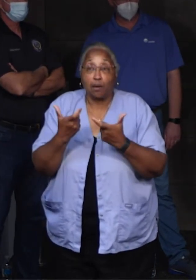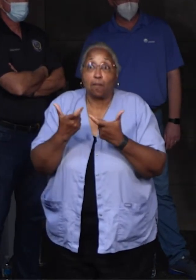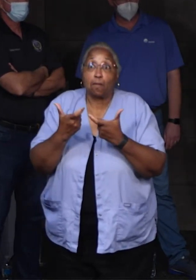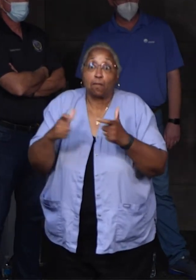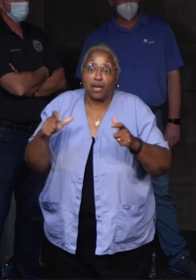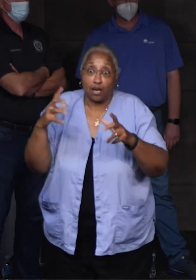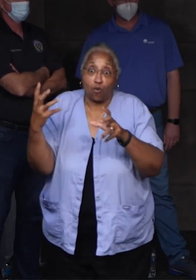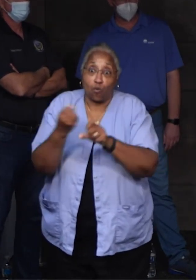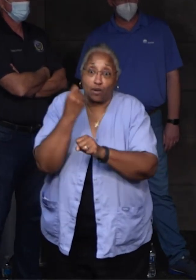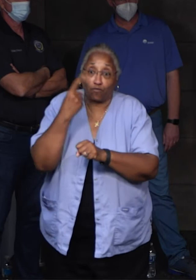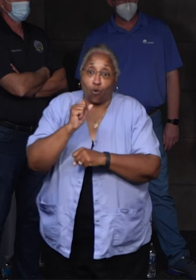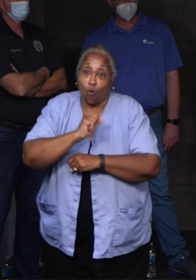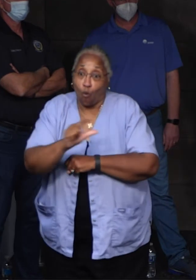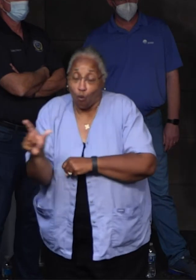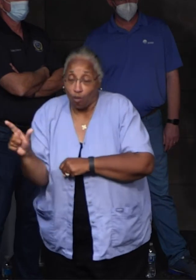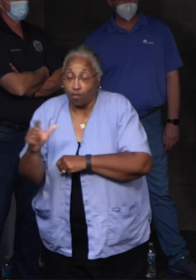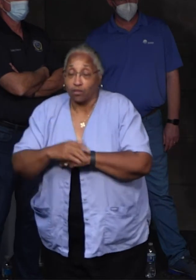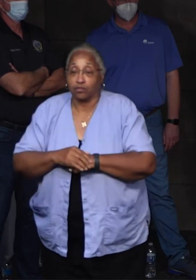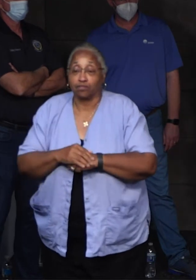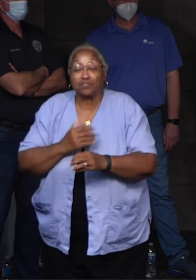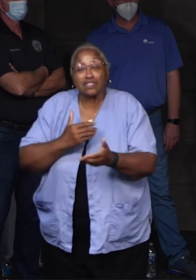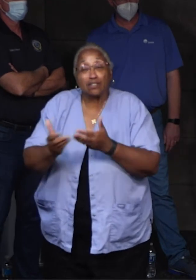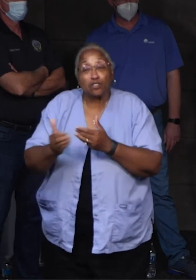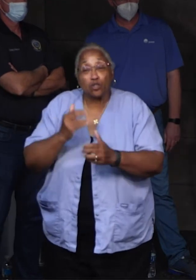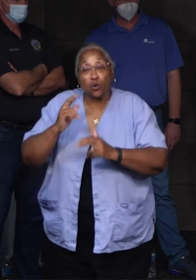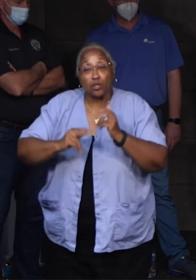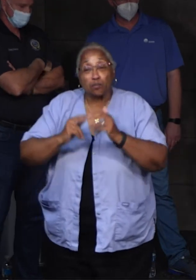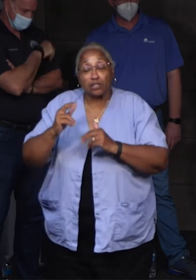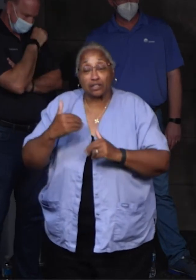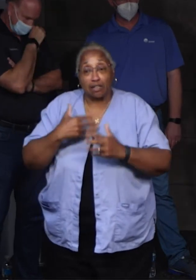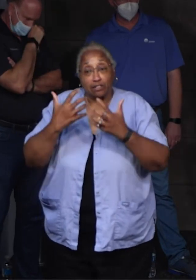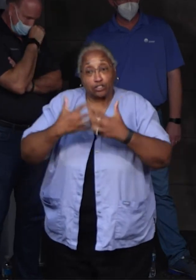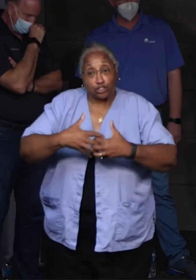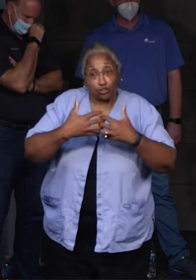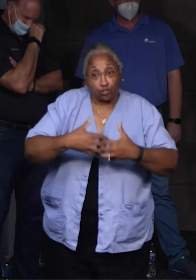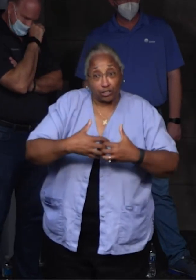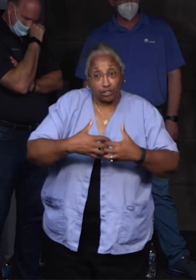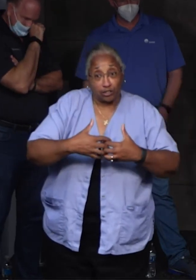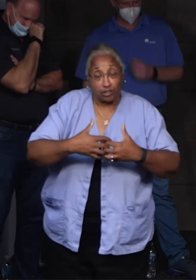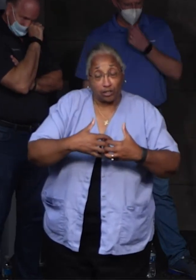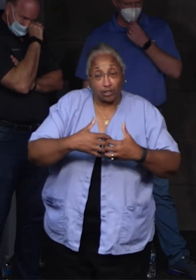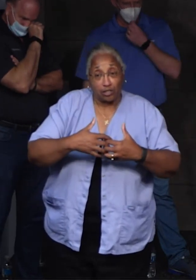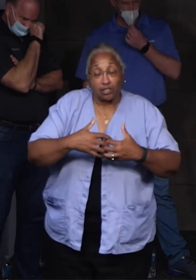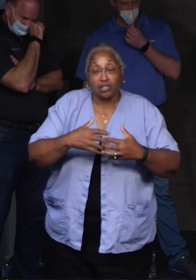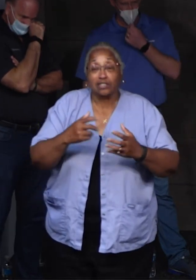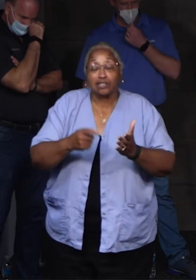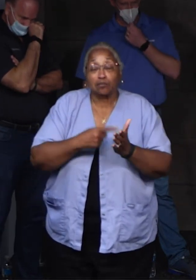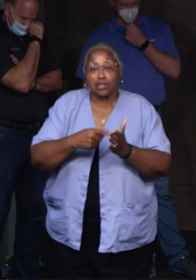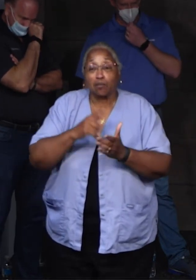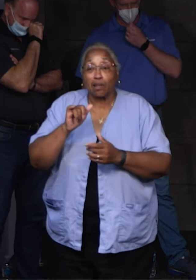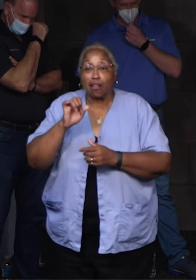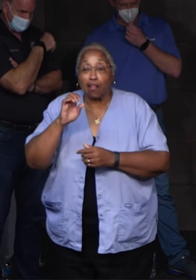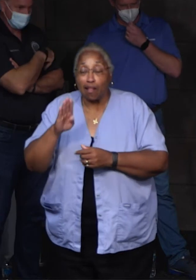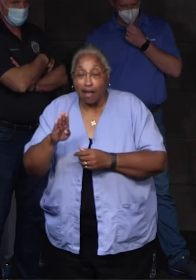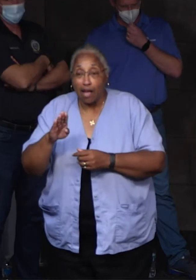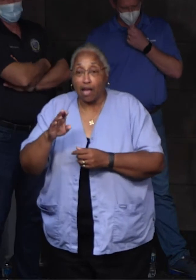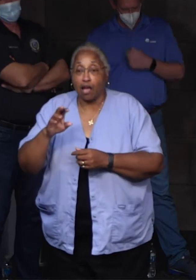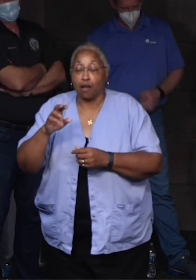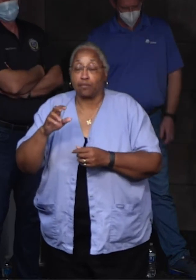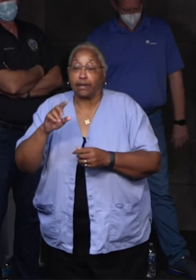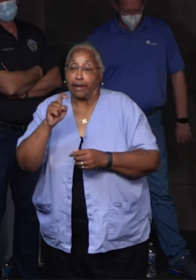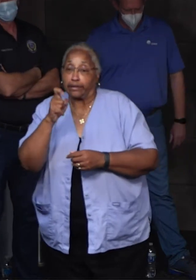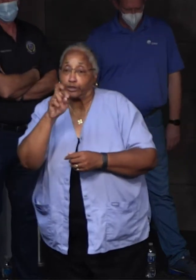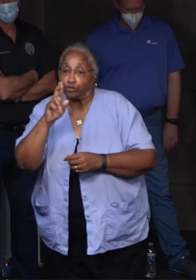win for all of us. Even though those buildings have generator power, sometimes things like labs and radiology aren't always